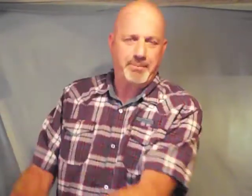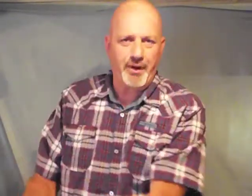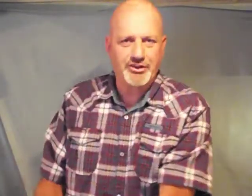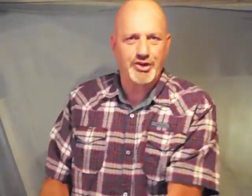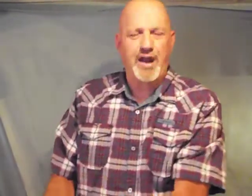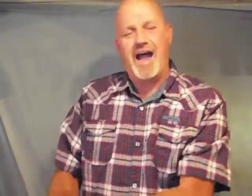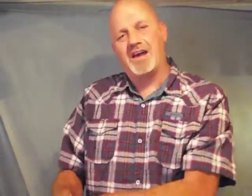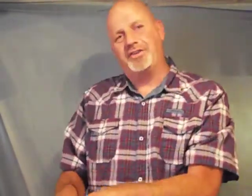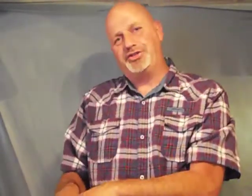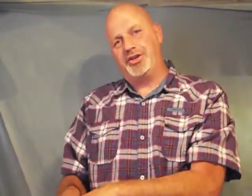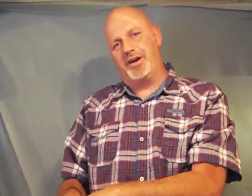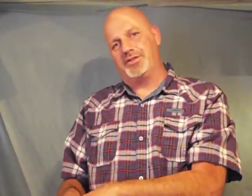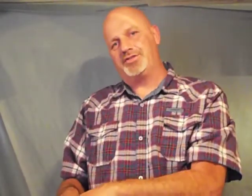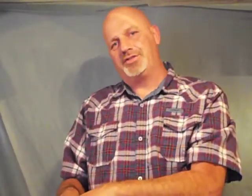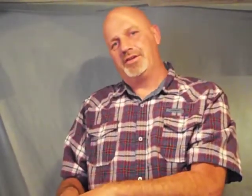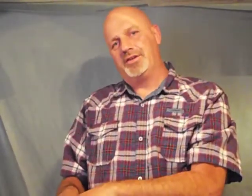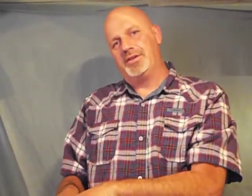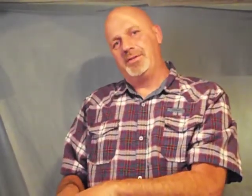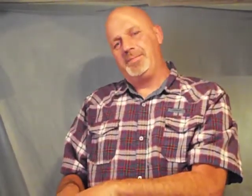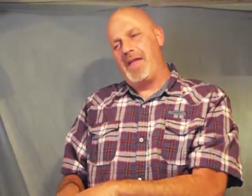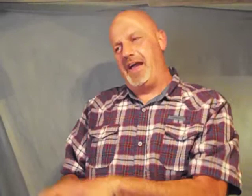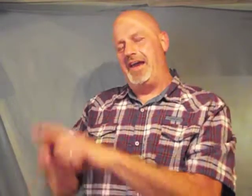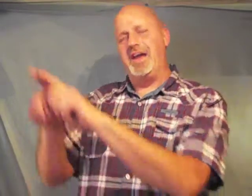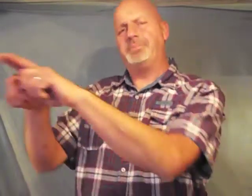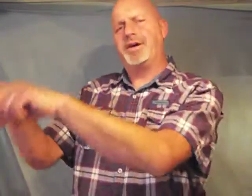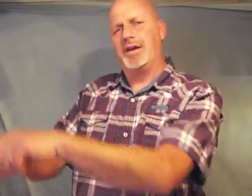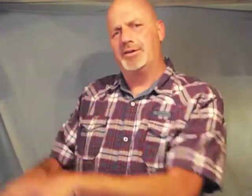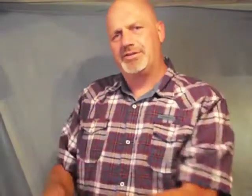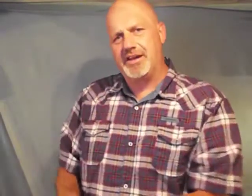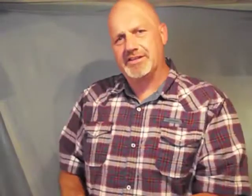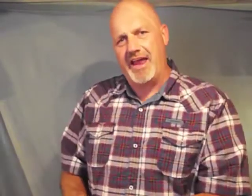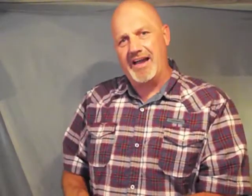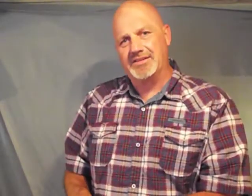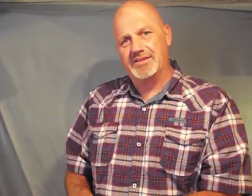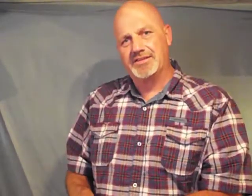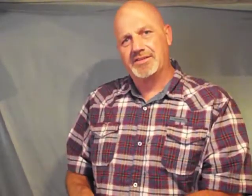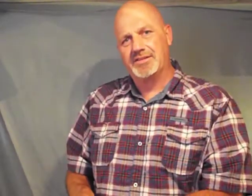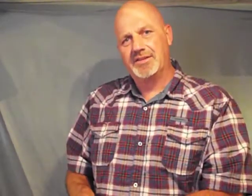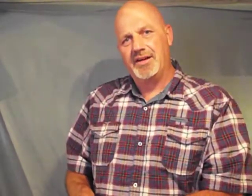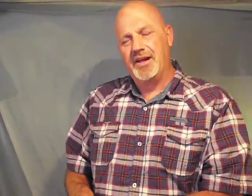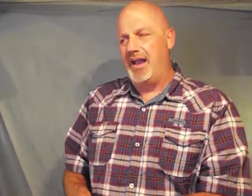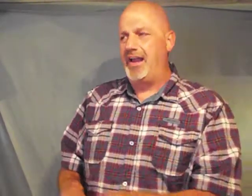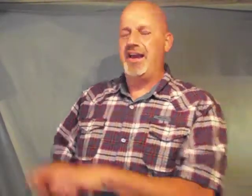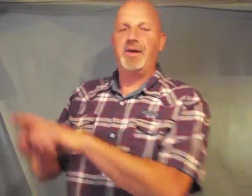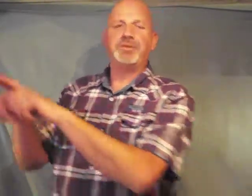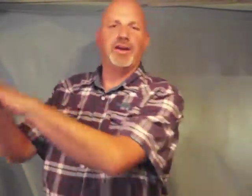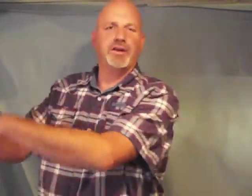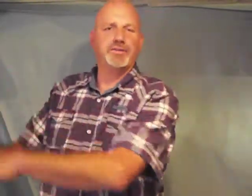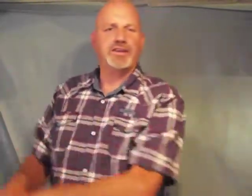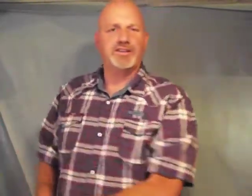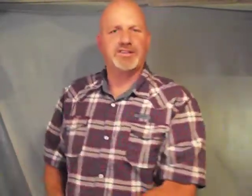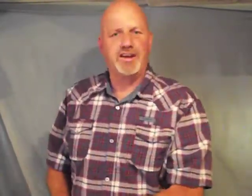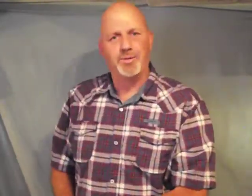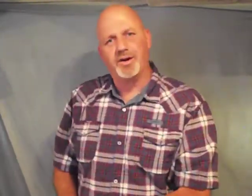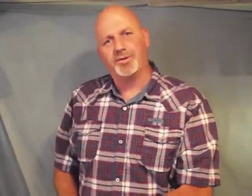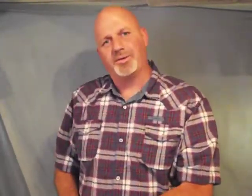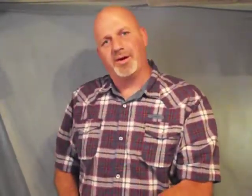preacher out of a church and him to lose his license and him to lose his C103